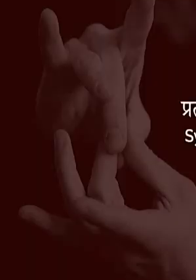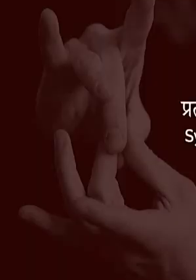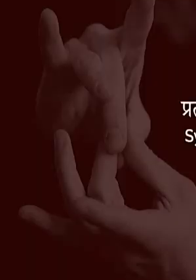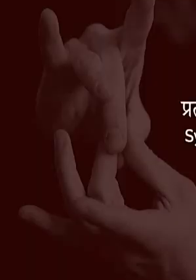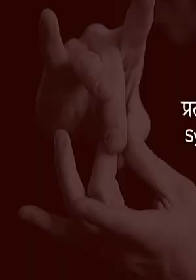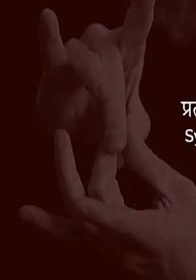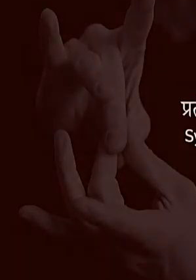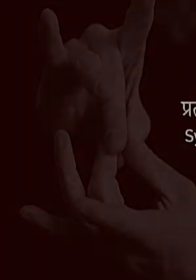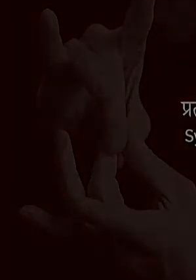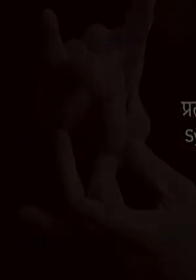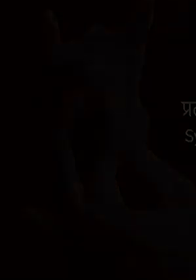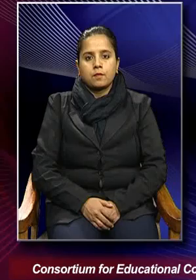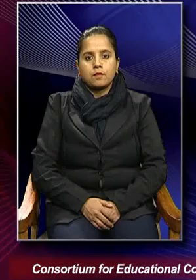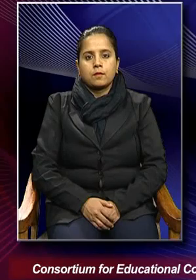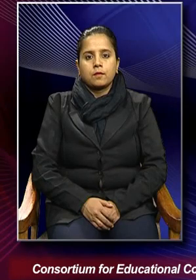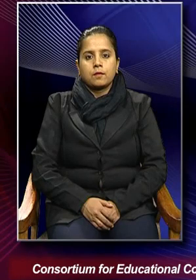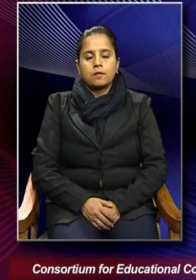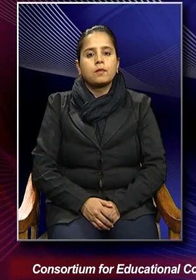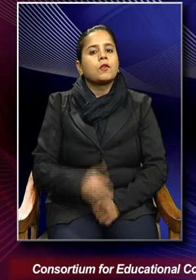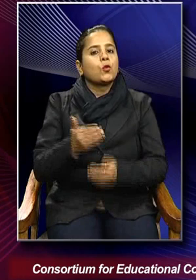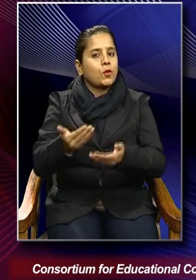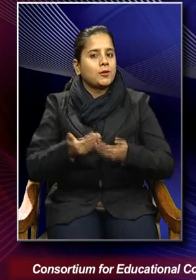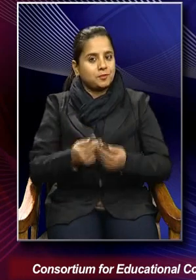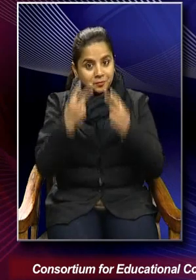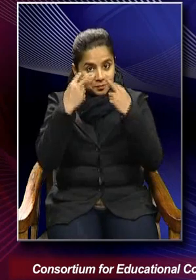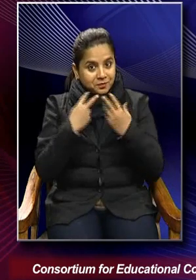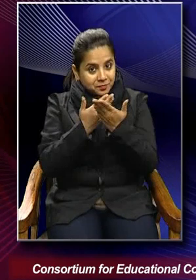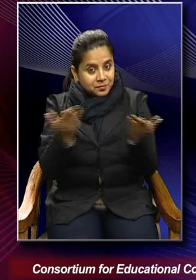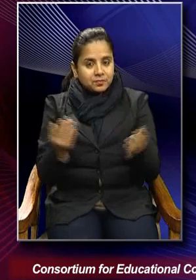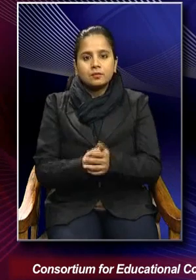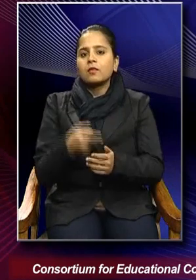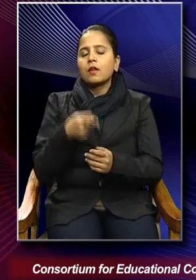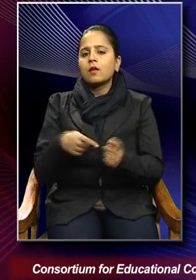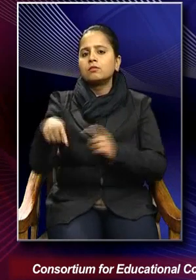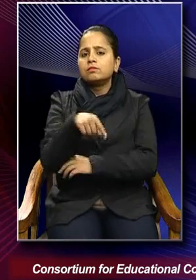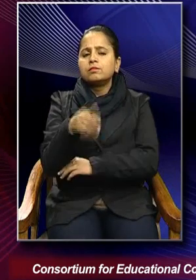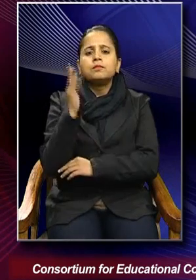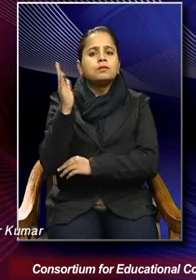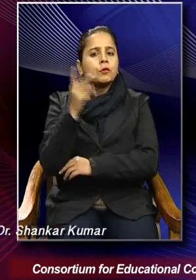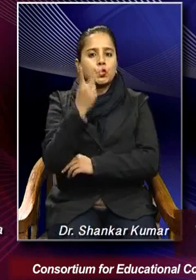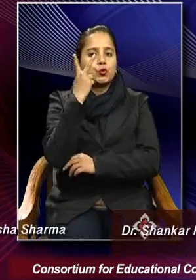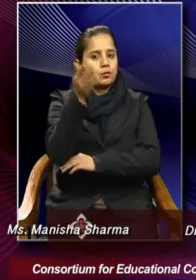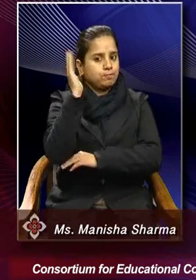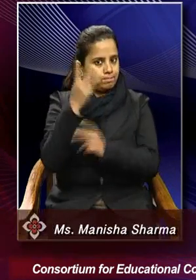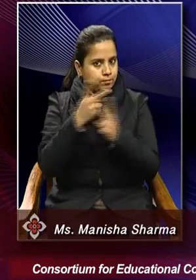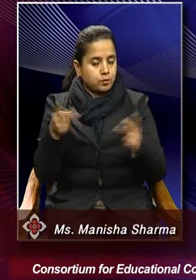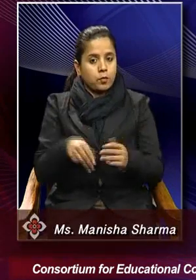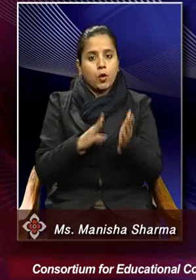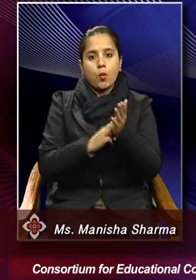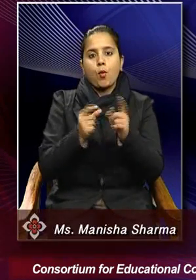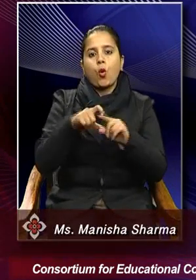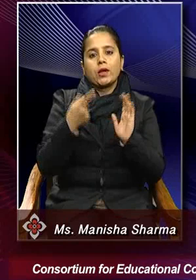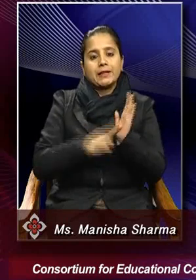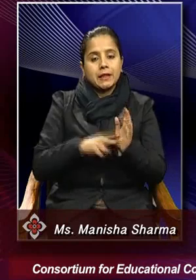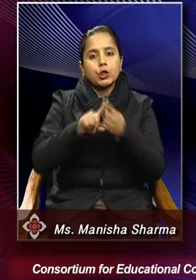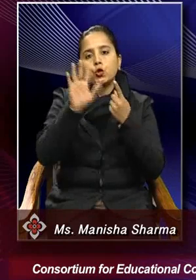Welcome to viewers to this set of two lectures on modern European